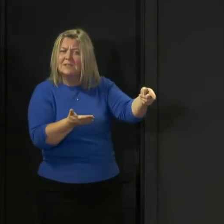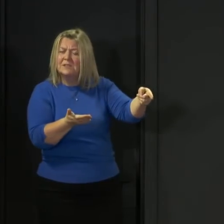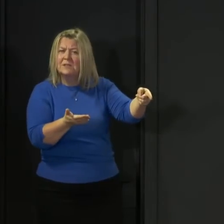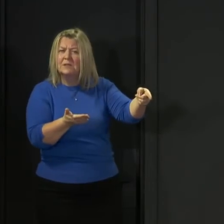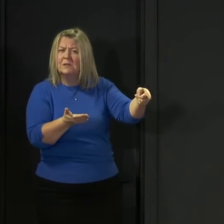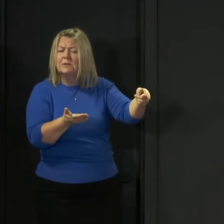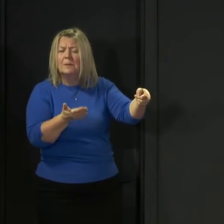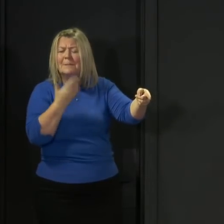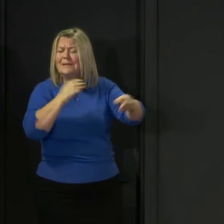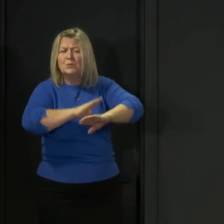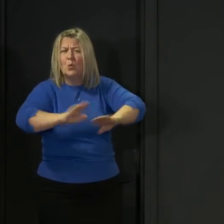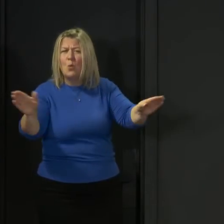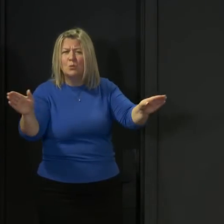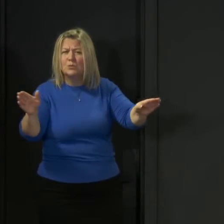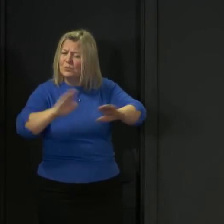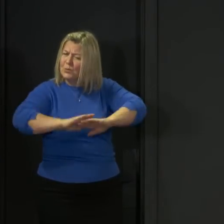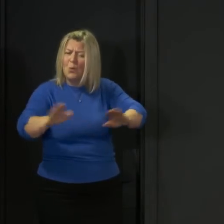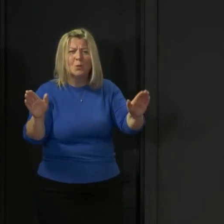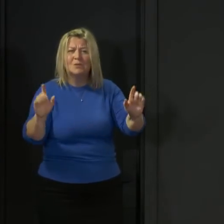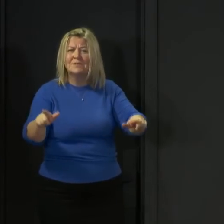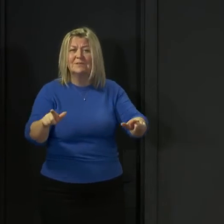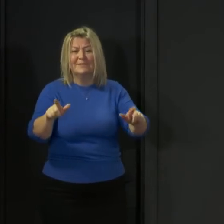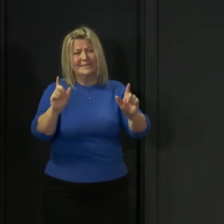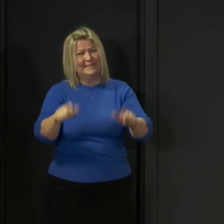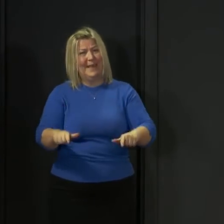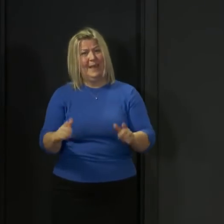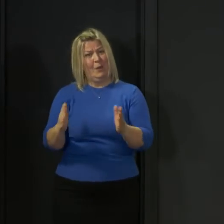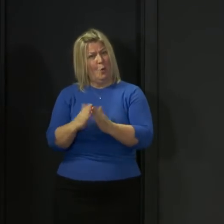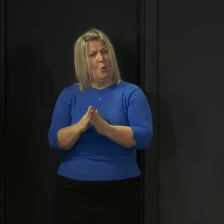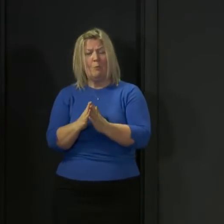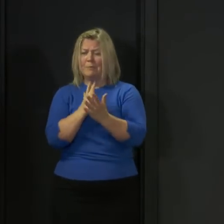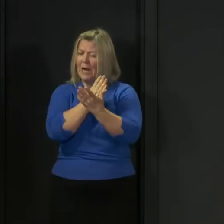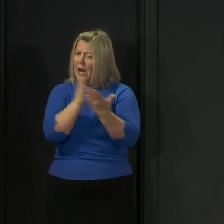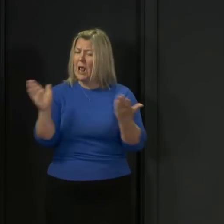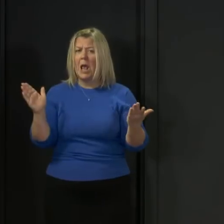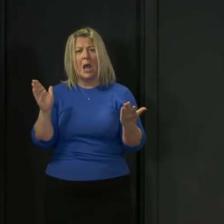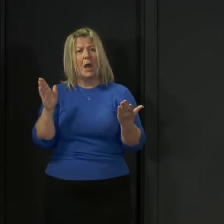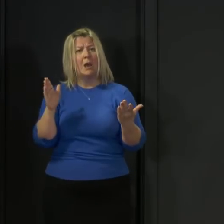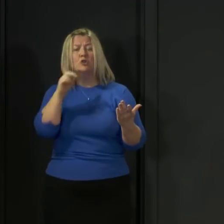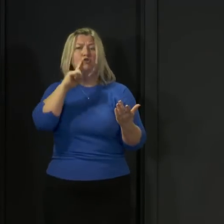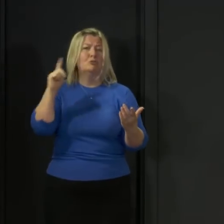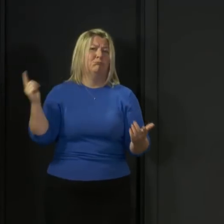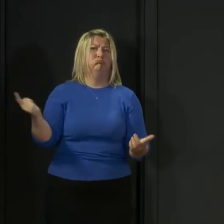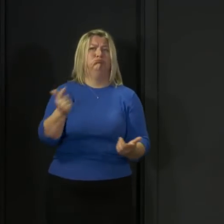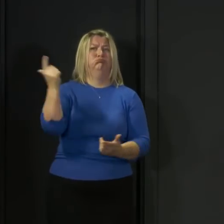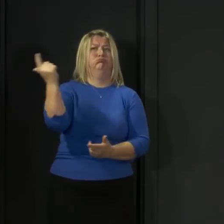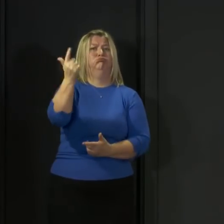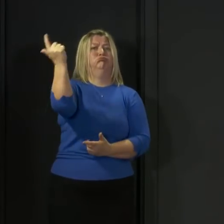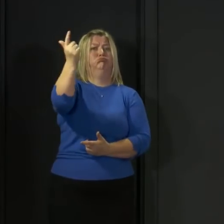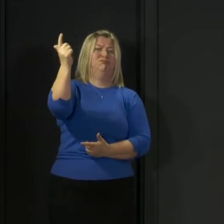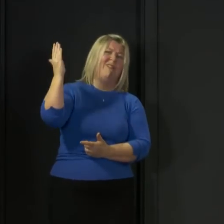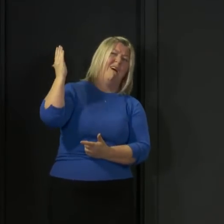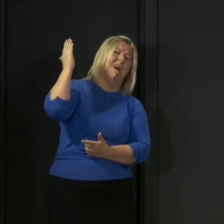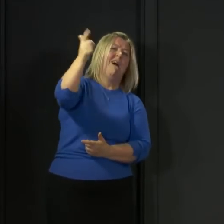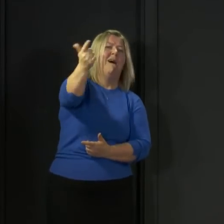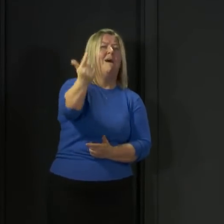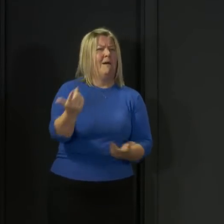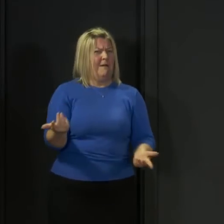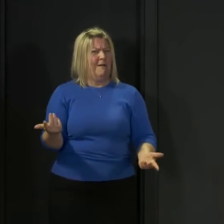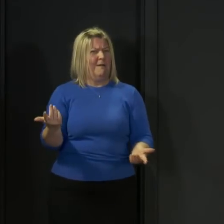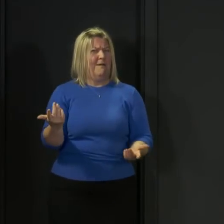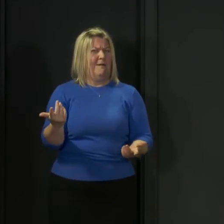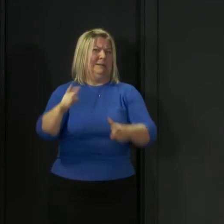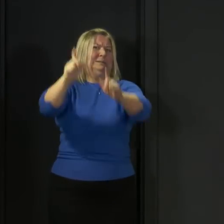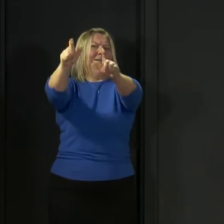do not do it. We've been very clear about that. You should not be travelling away from your home apart from in the